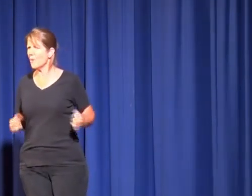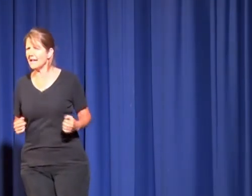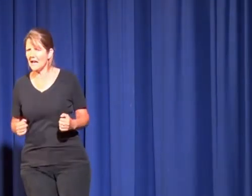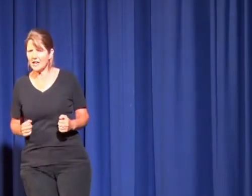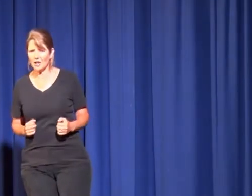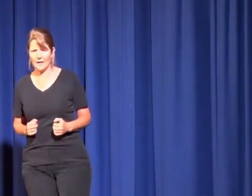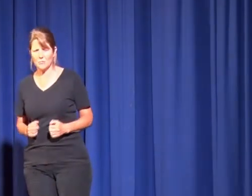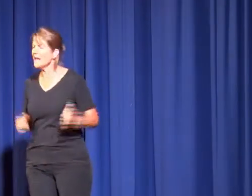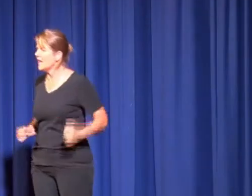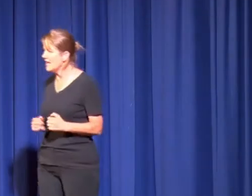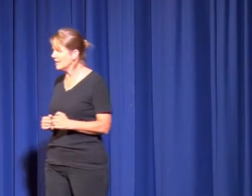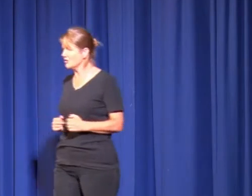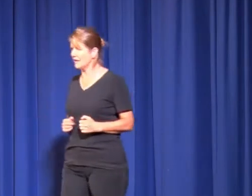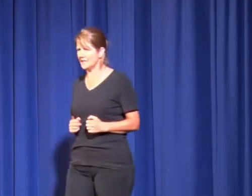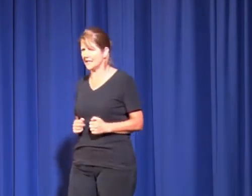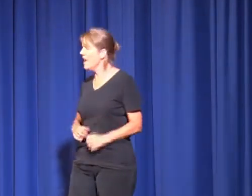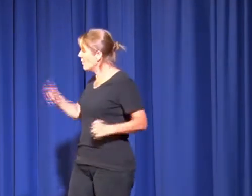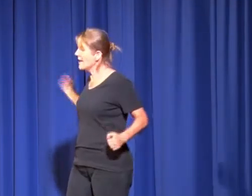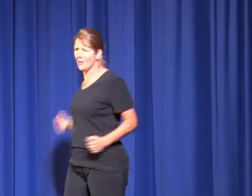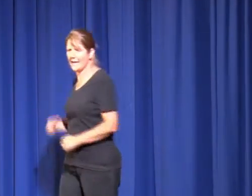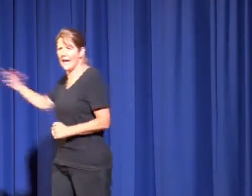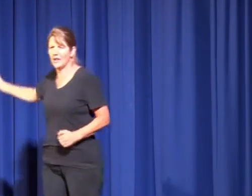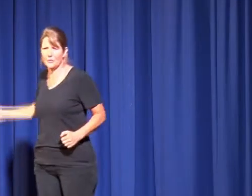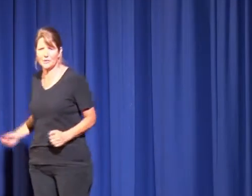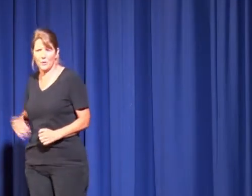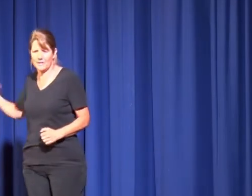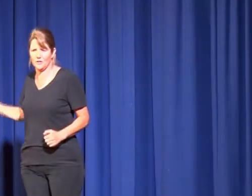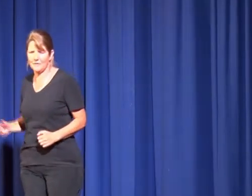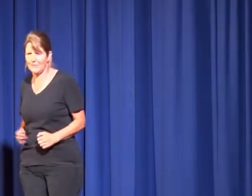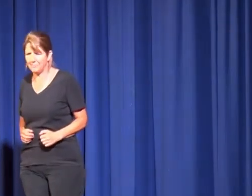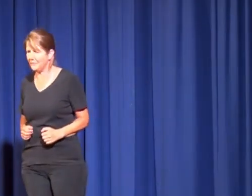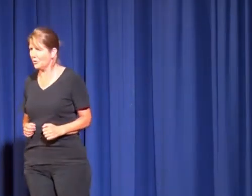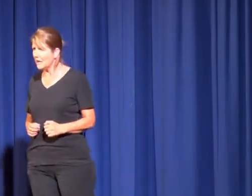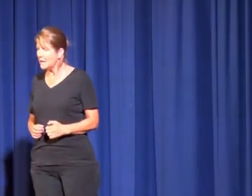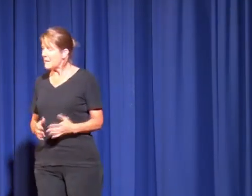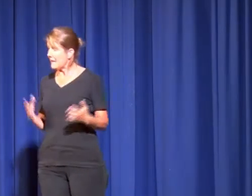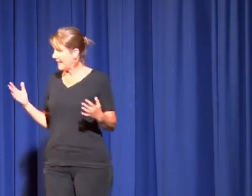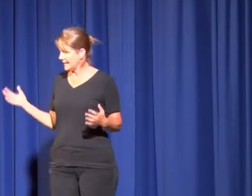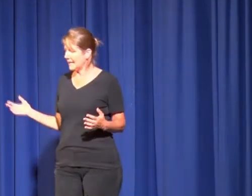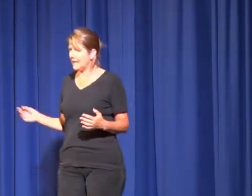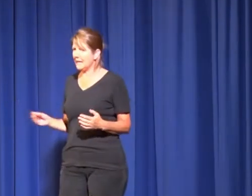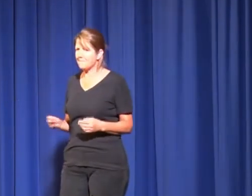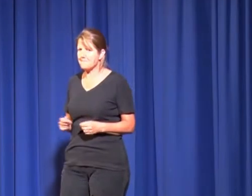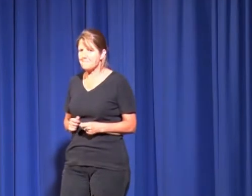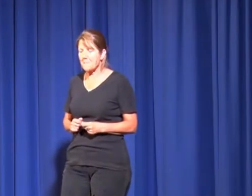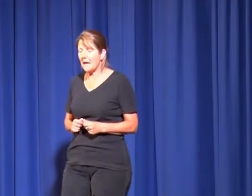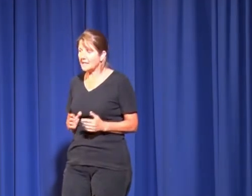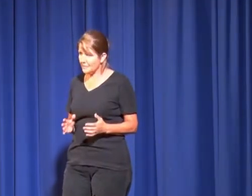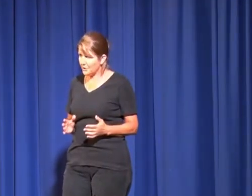why can't I go out? Why can't I do that on Saturday? Why can't I go with those boys that you've never met before? In that car. A typical